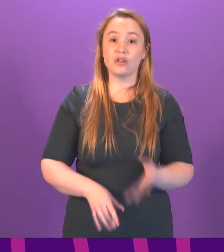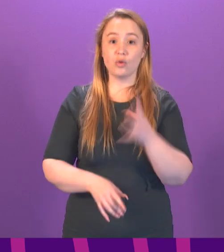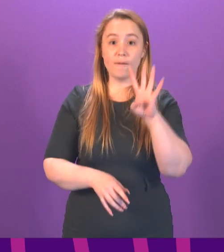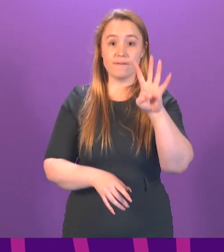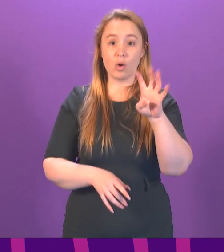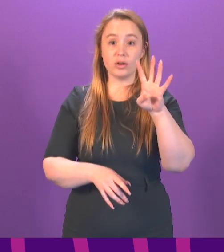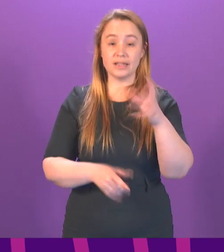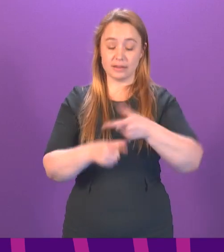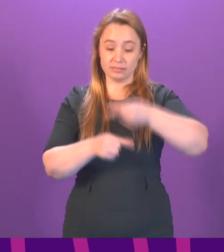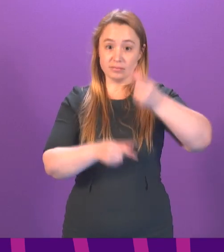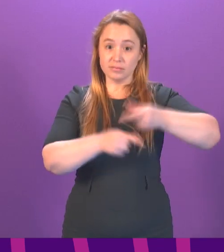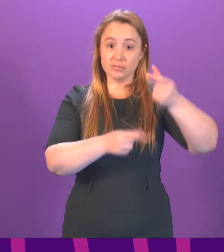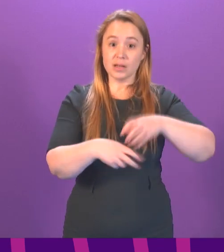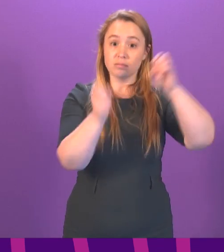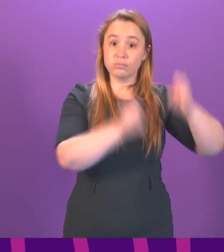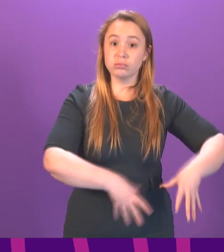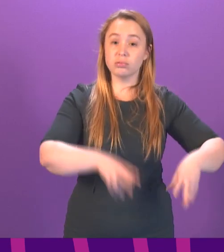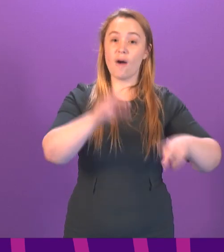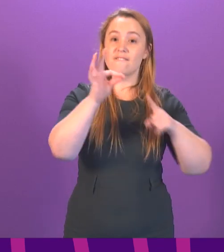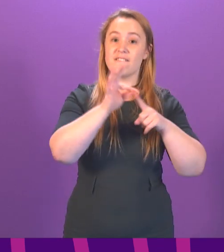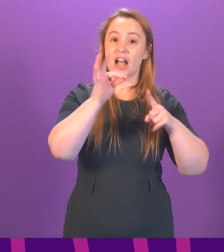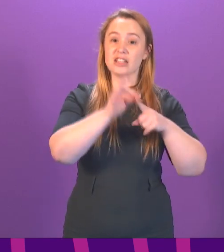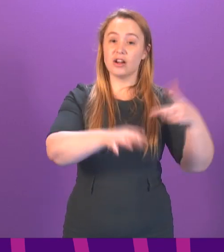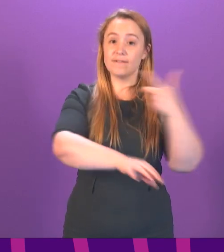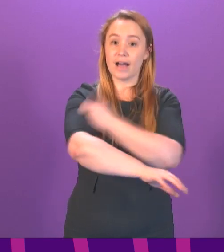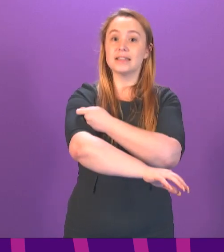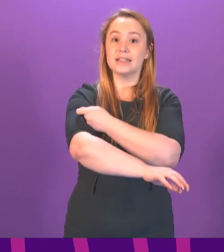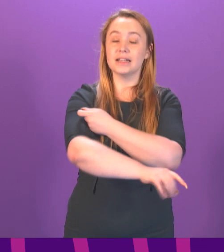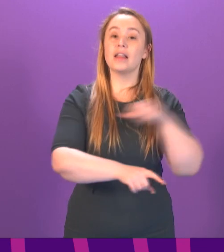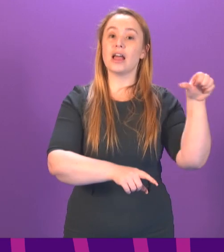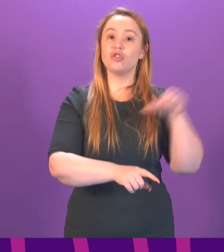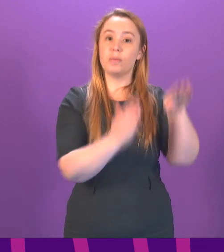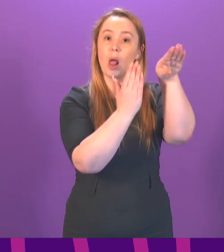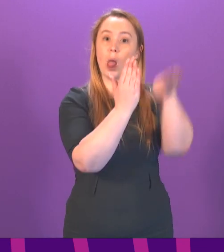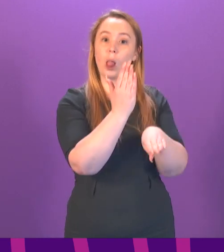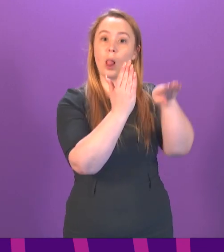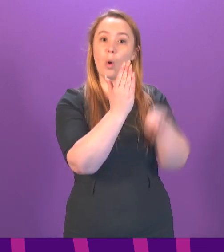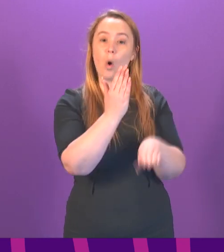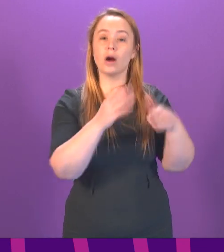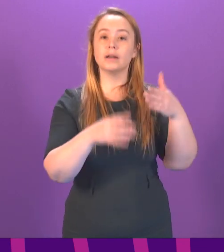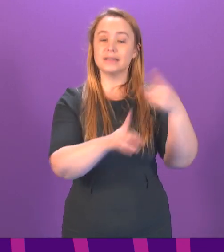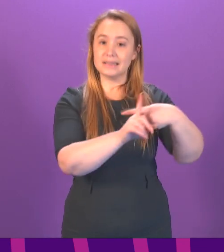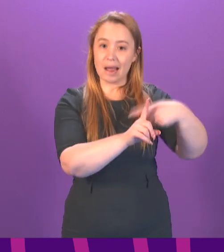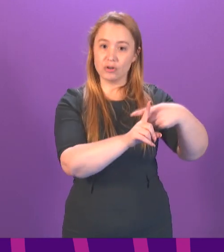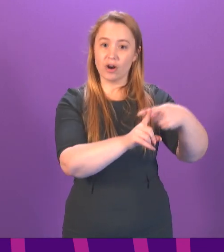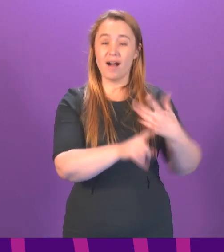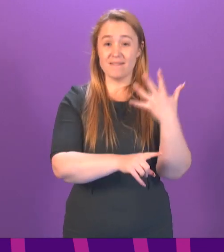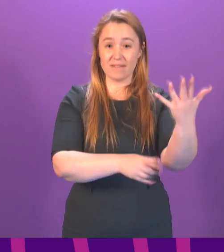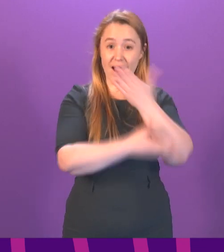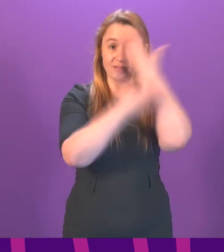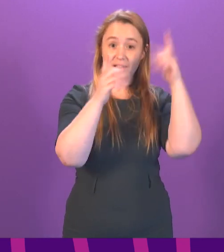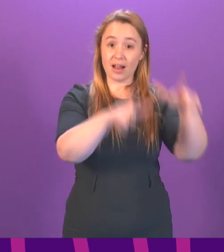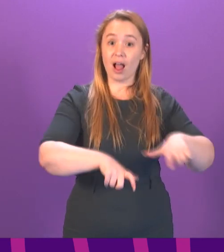vials of the Pfizer vaccine, which had been held at lower temperature for more than five days because appointment